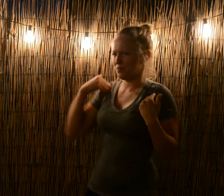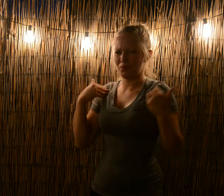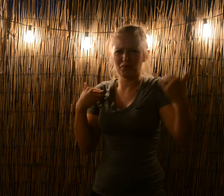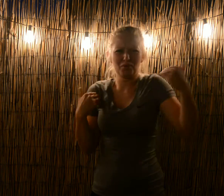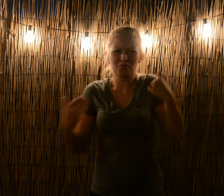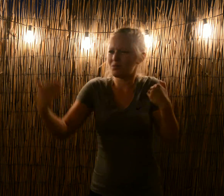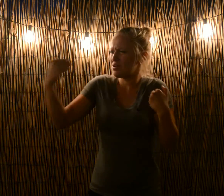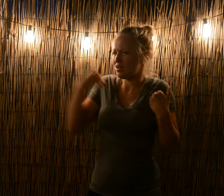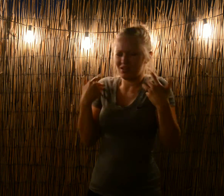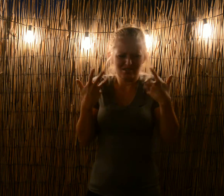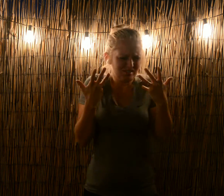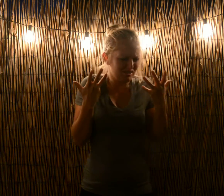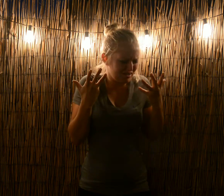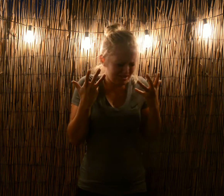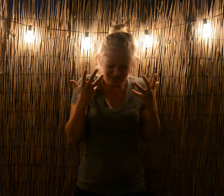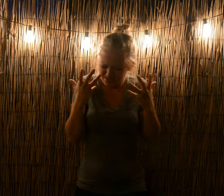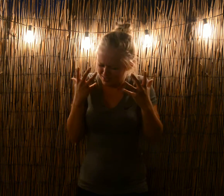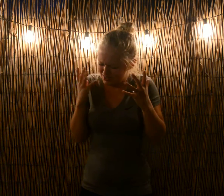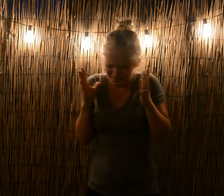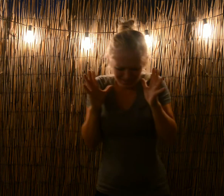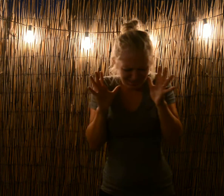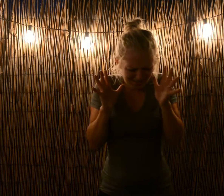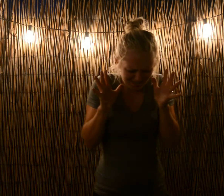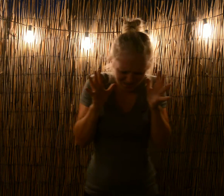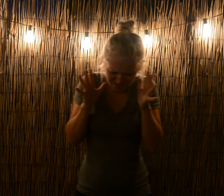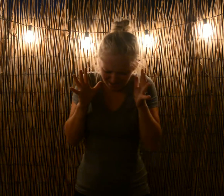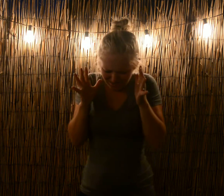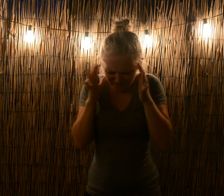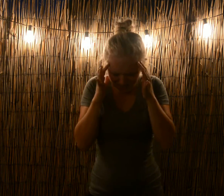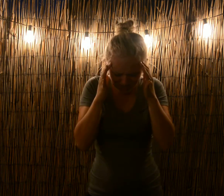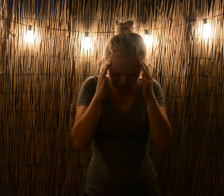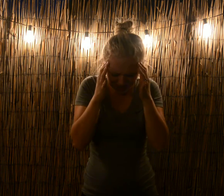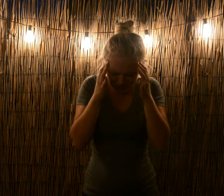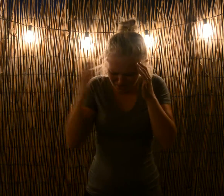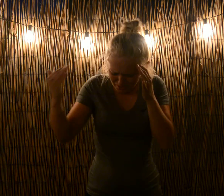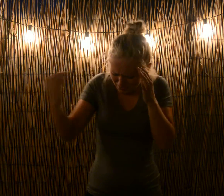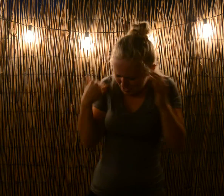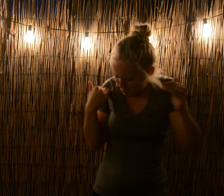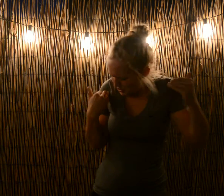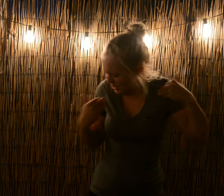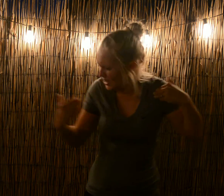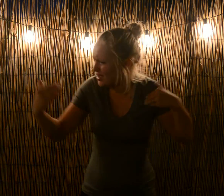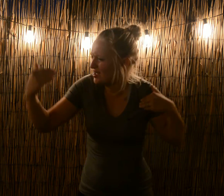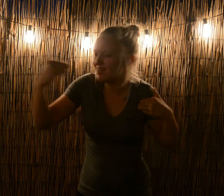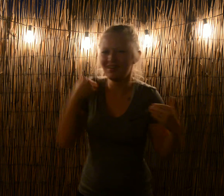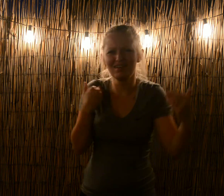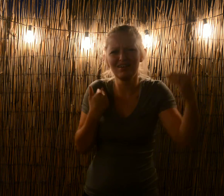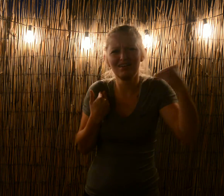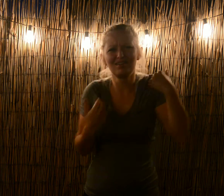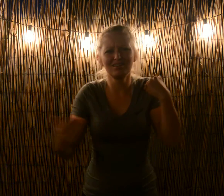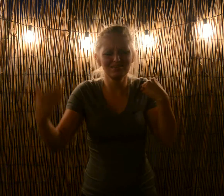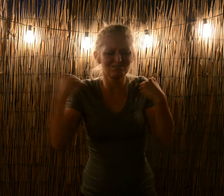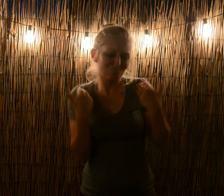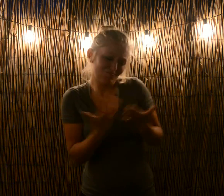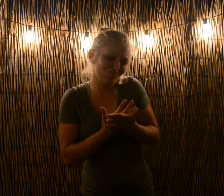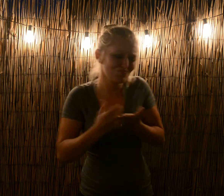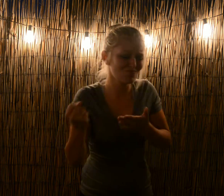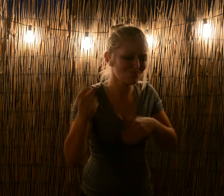vultures all start Circling, you're whispering You're